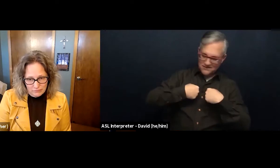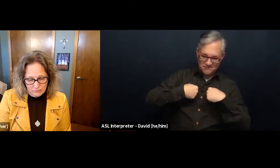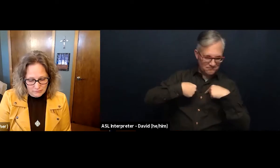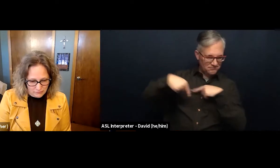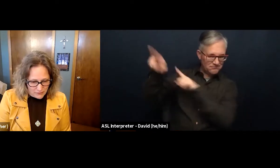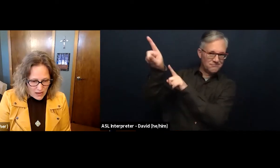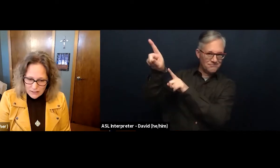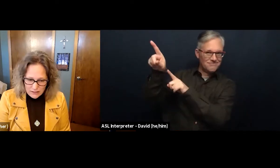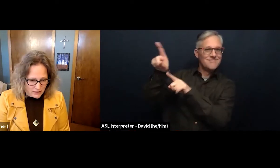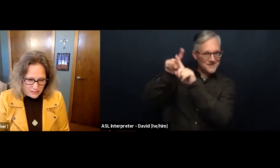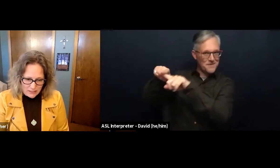Not on us.